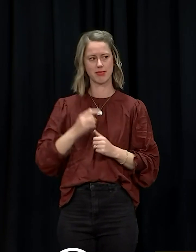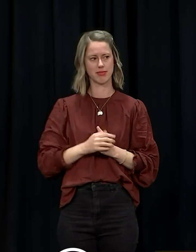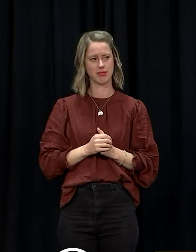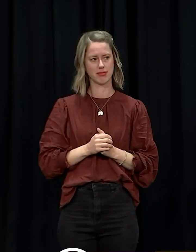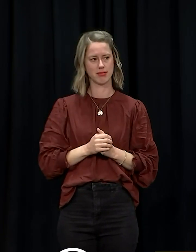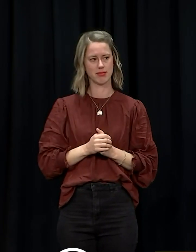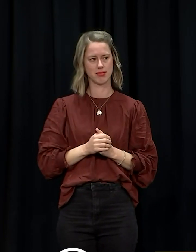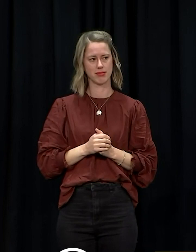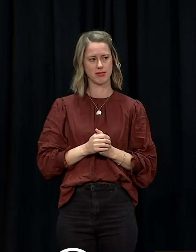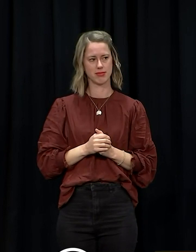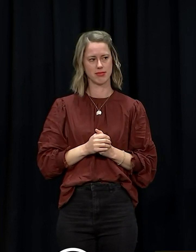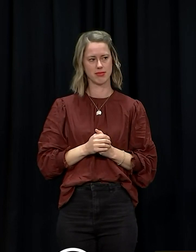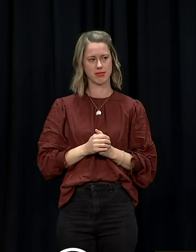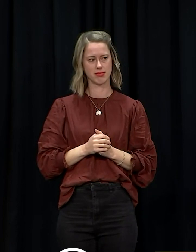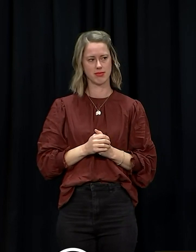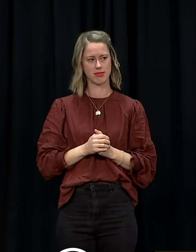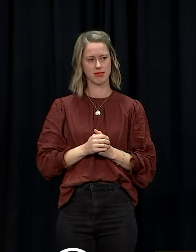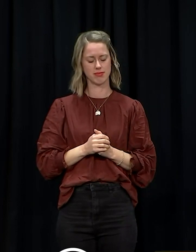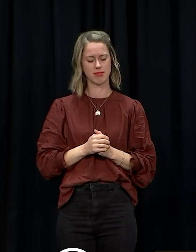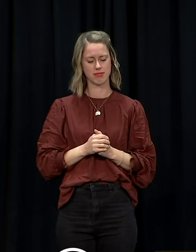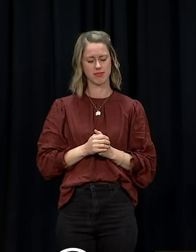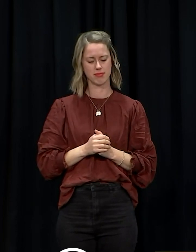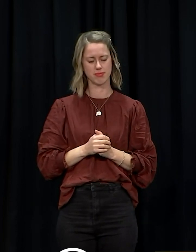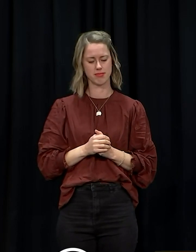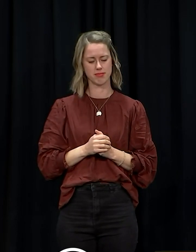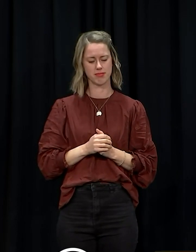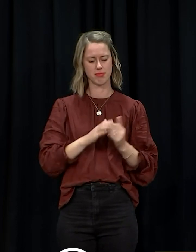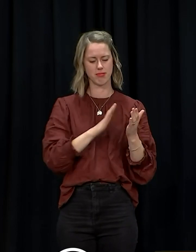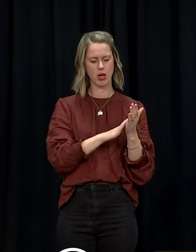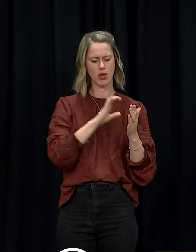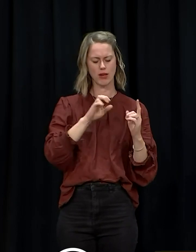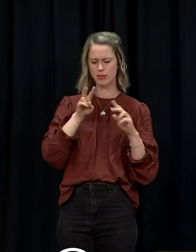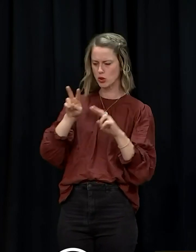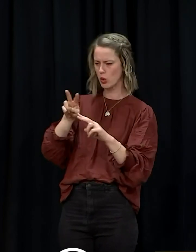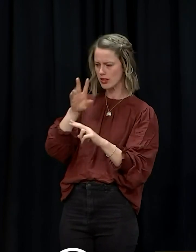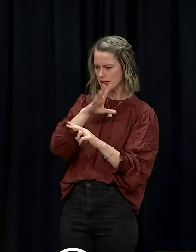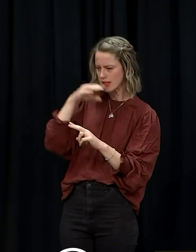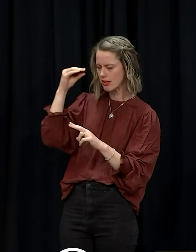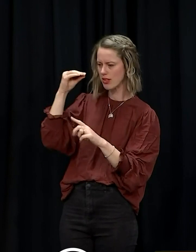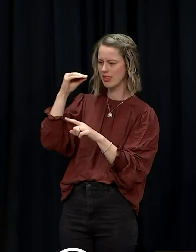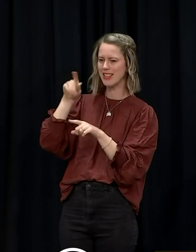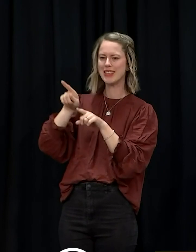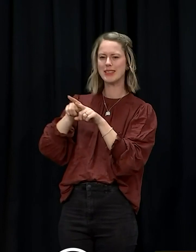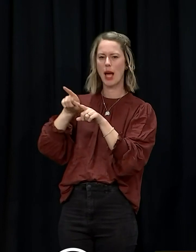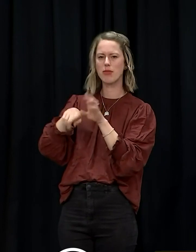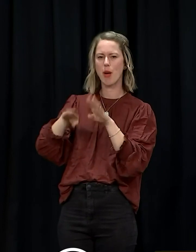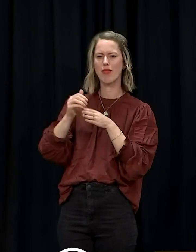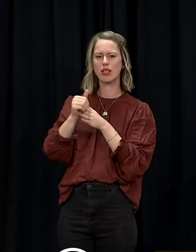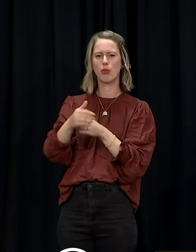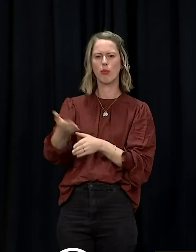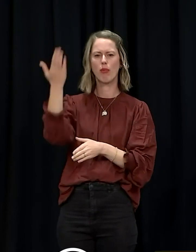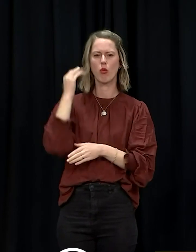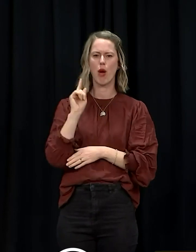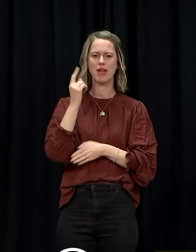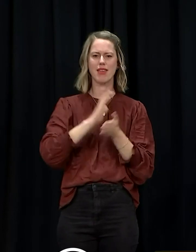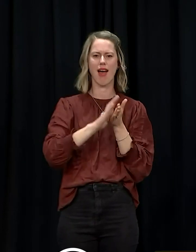And I think that, you know, he saw in Jacinda the kind of leadership that he'd seen in Helen, I think, but I